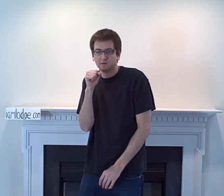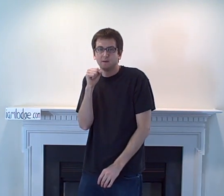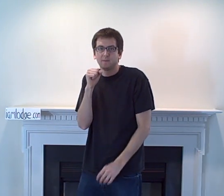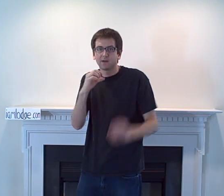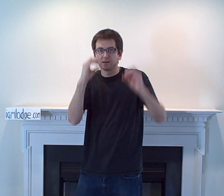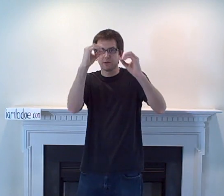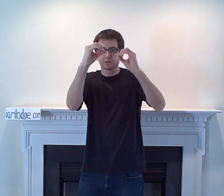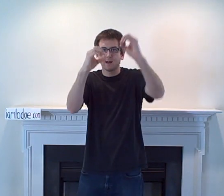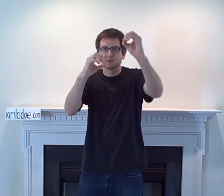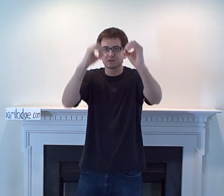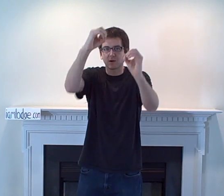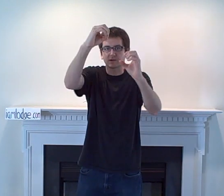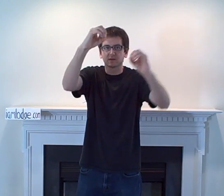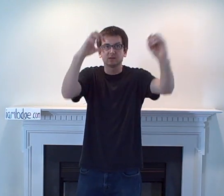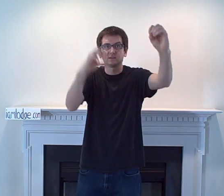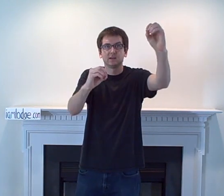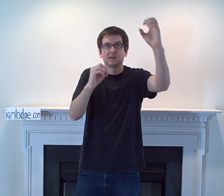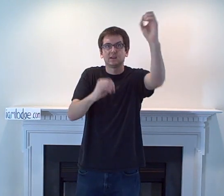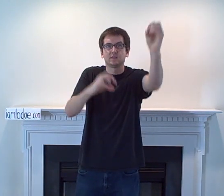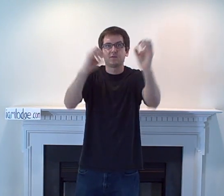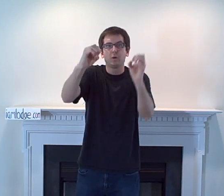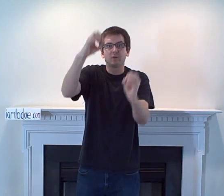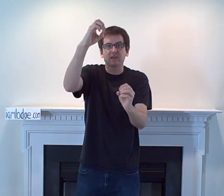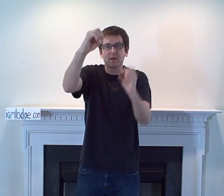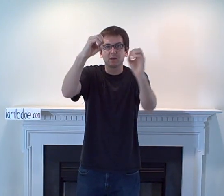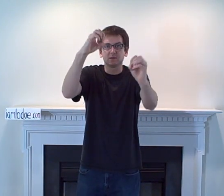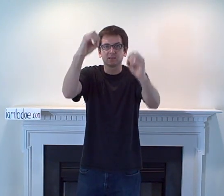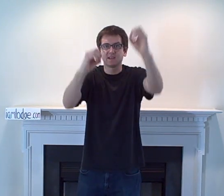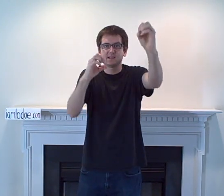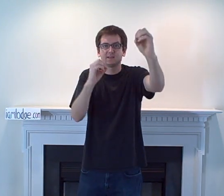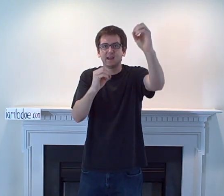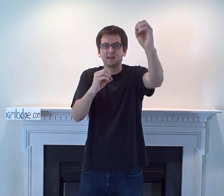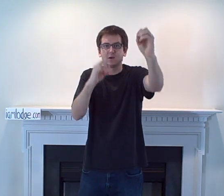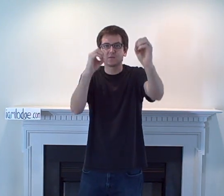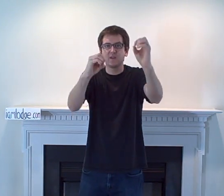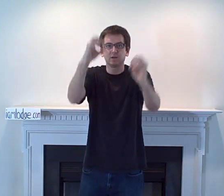They're little round structures filled with chemicals that they don't feel.